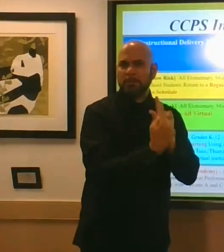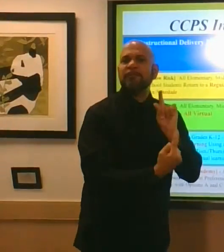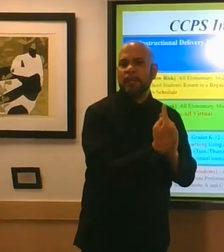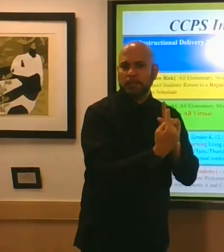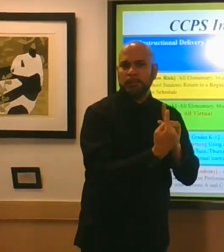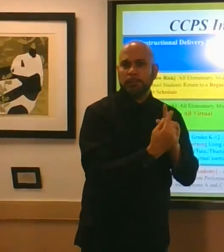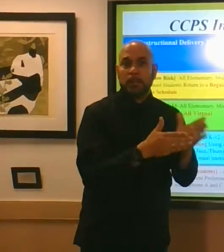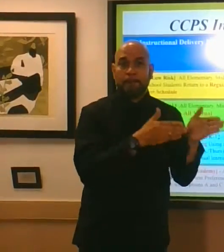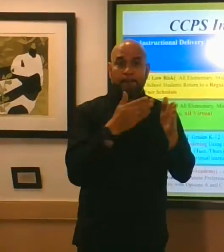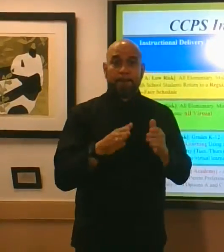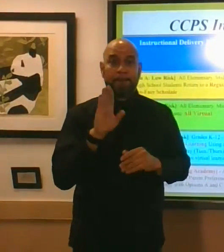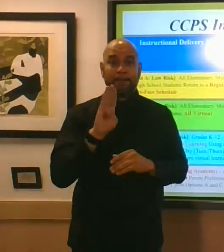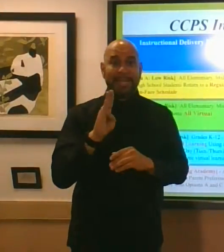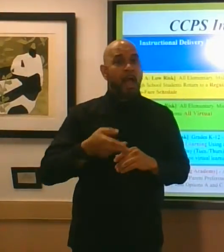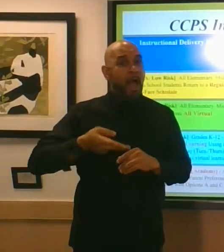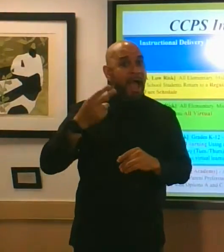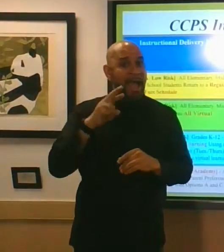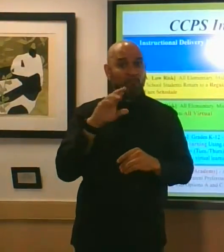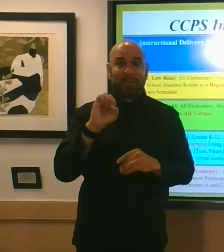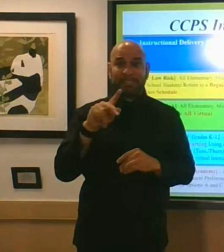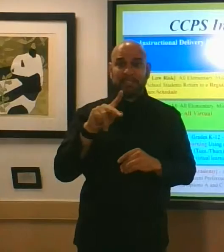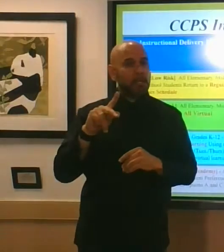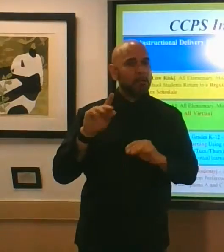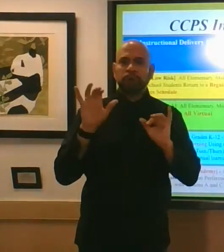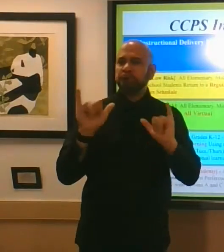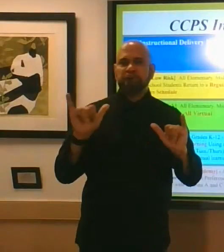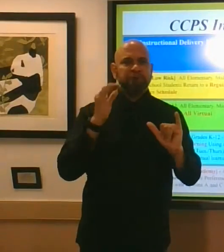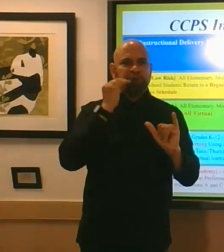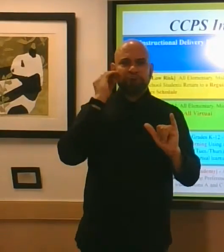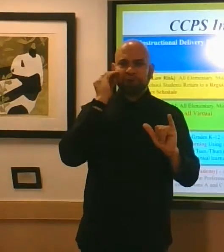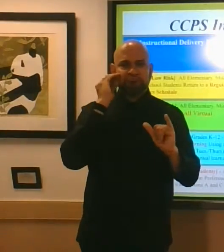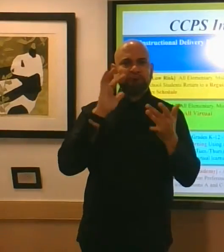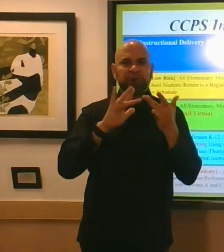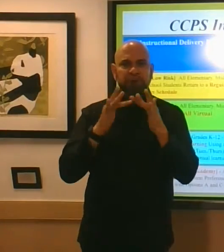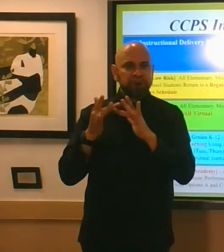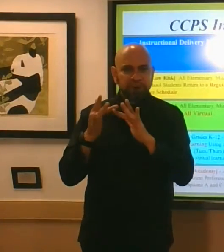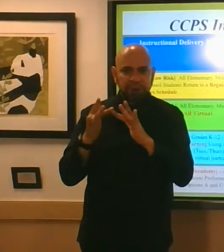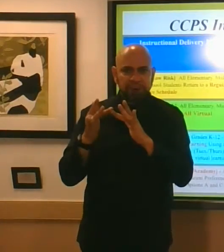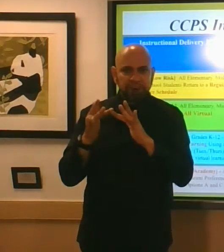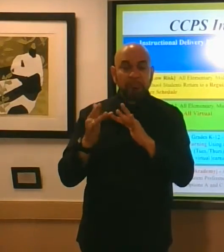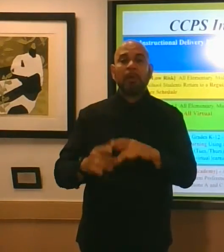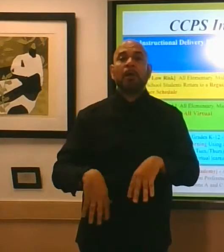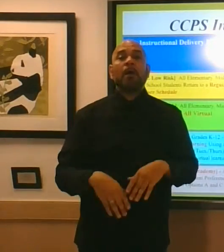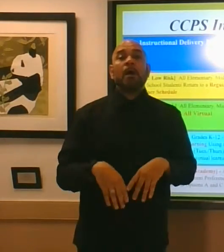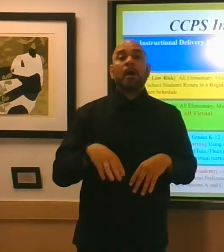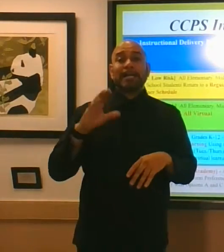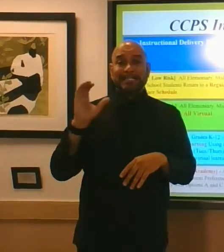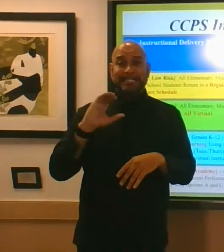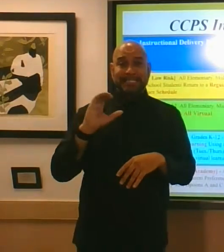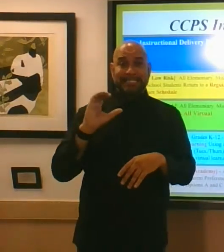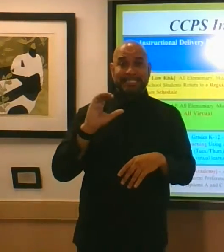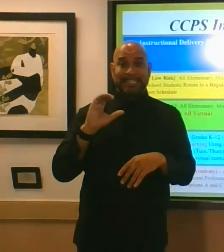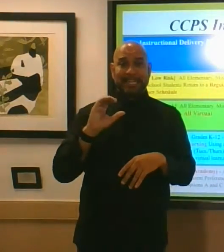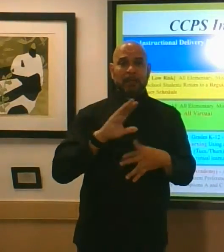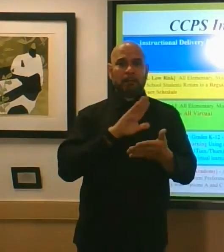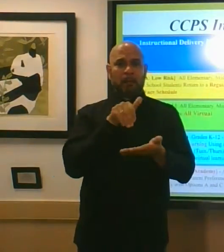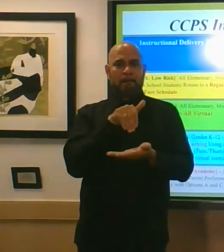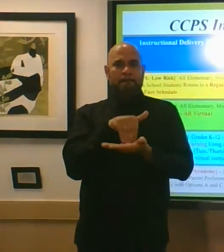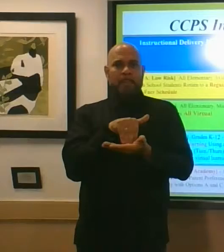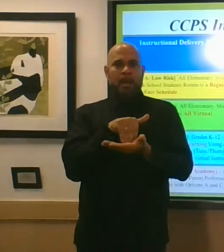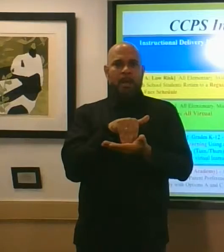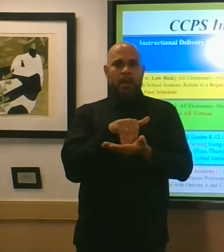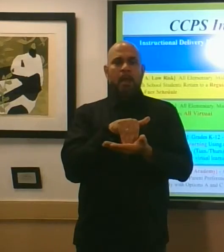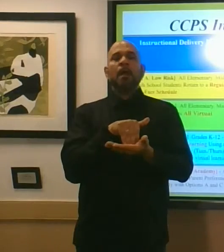higher risk all virtual option c moderate risk a blend of face to face